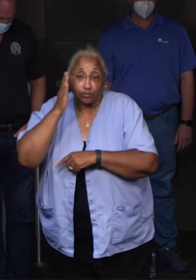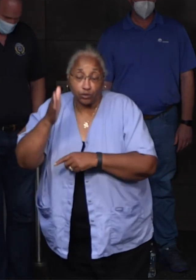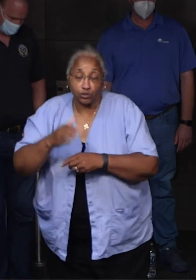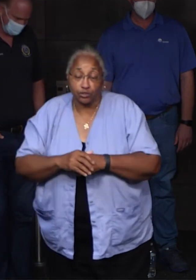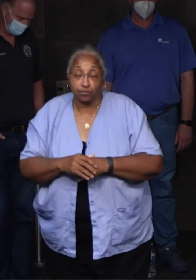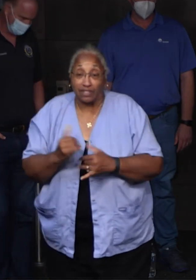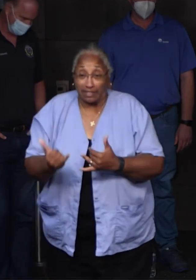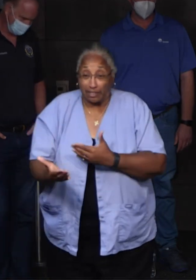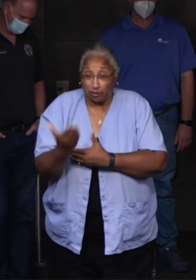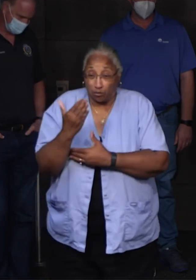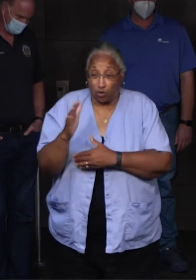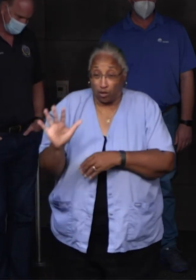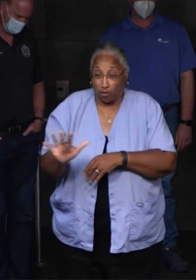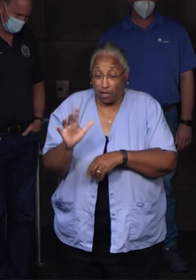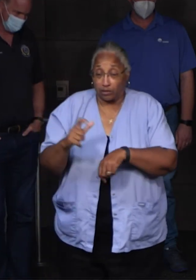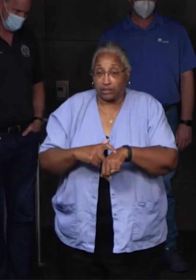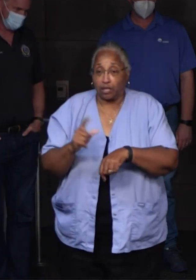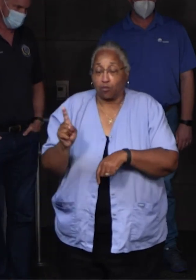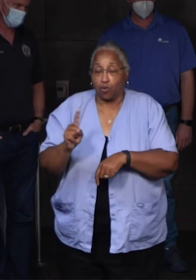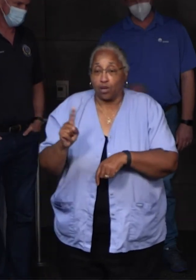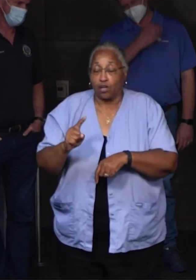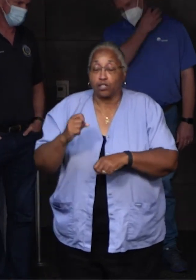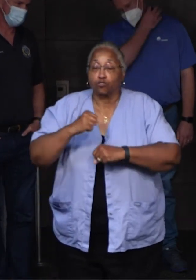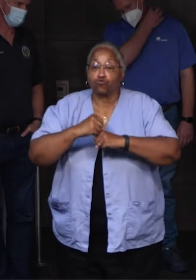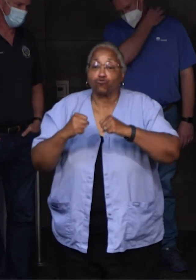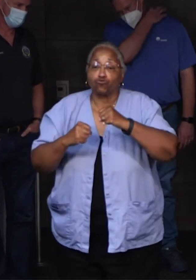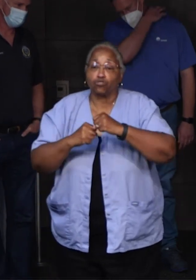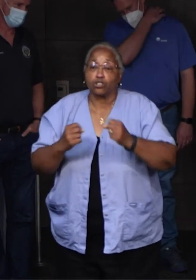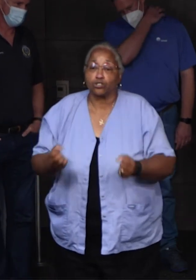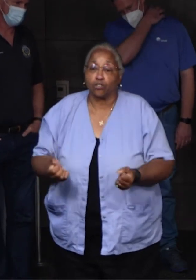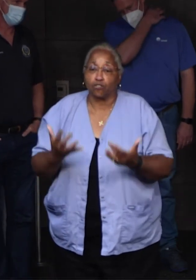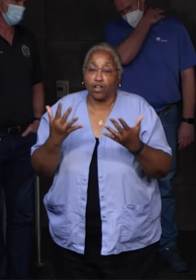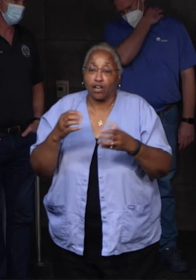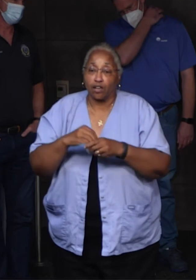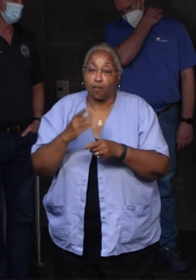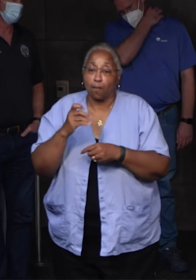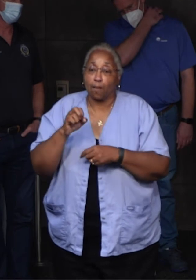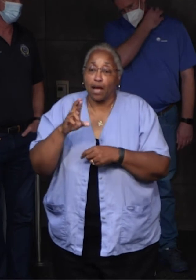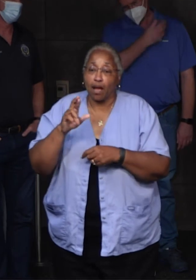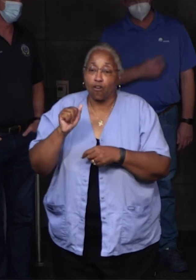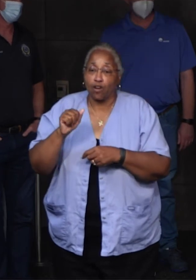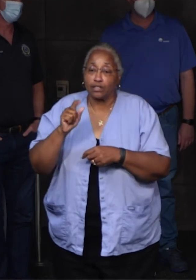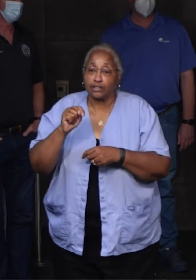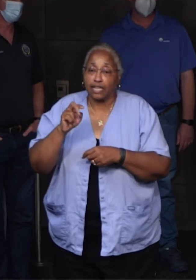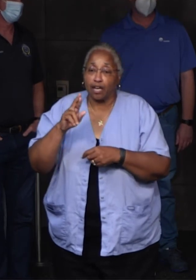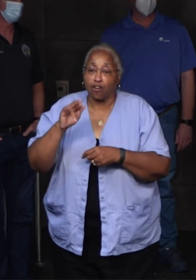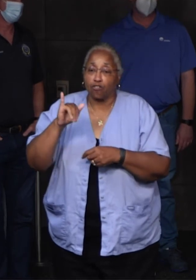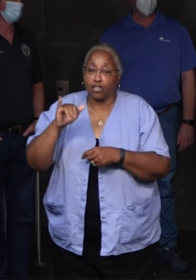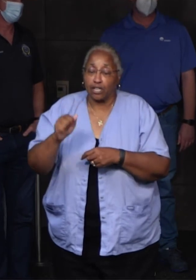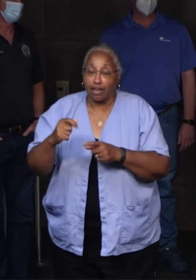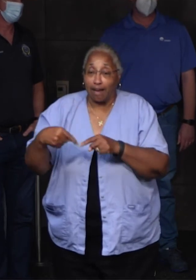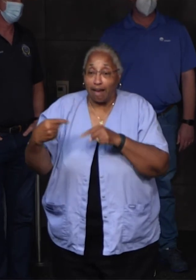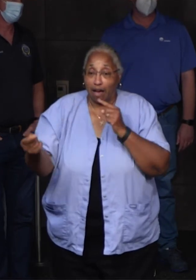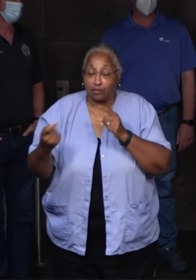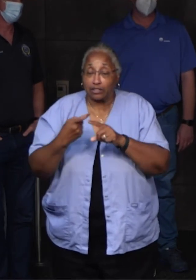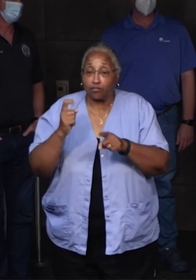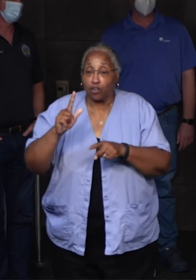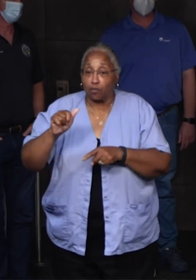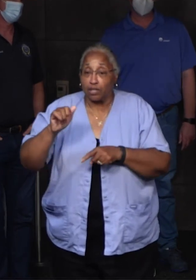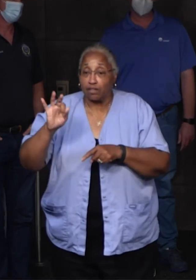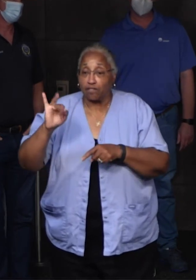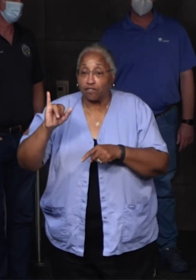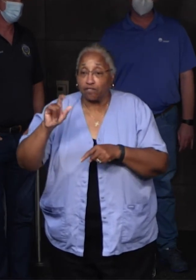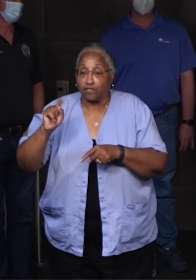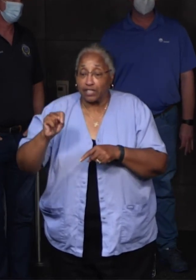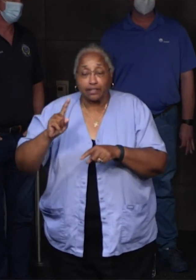morning around 1 a.m., we were called to a structure fire in Baratario, which is the opposite side of the bayou from Lafitte, which is not